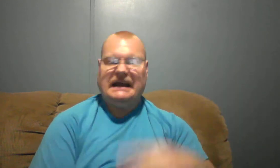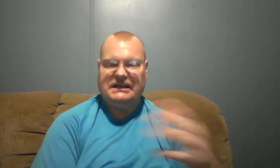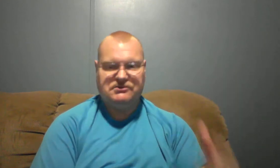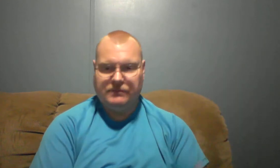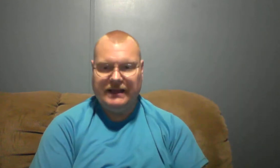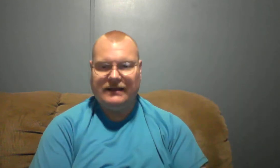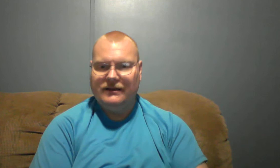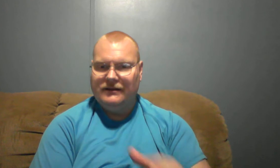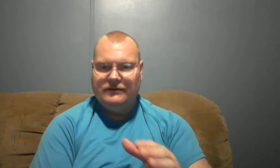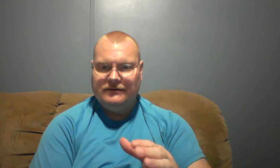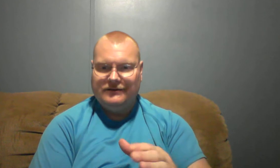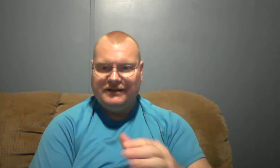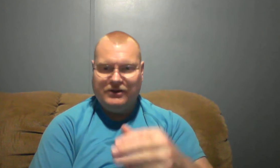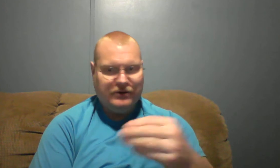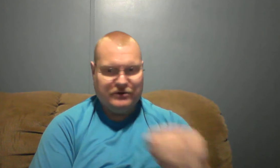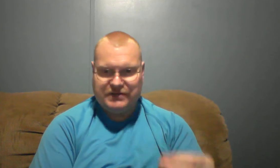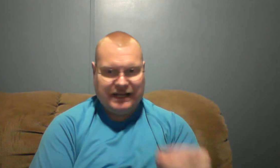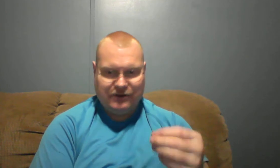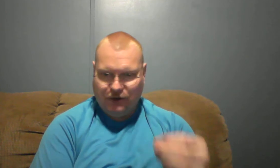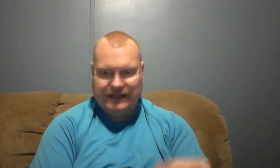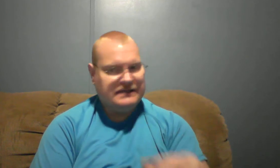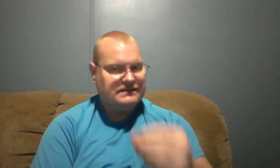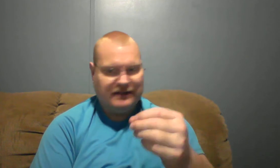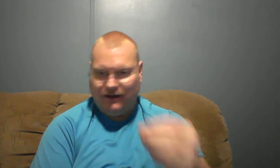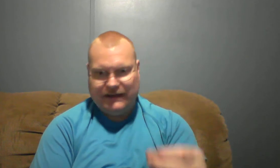can just repent you don't understand the grace and all that